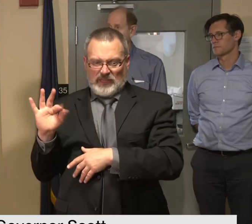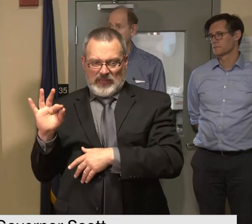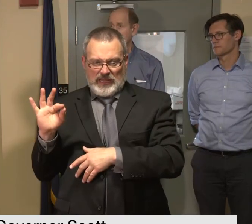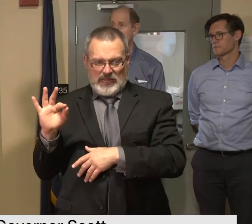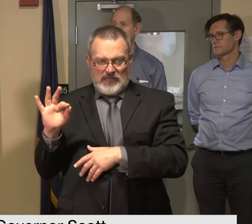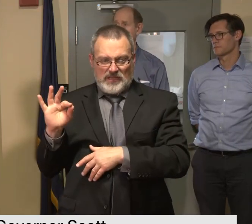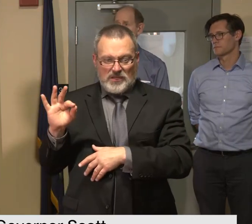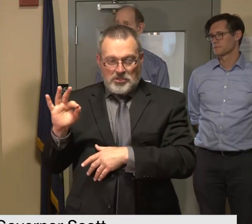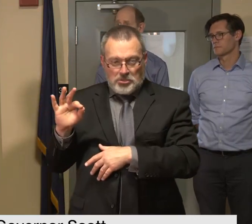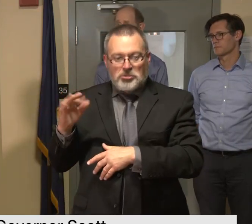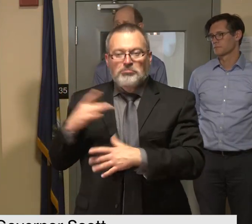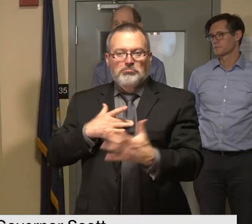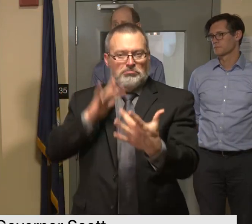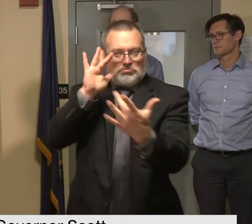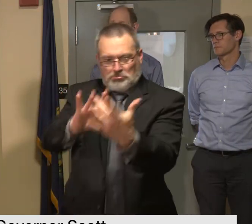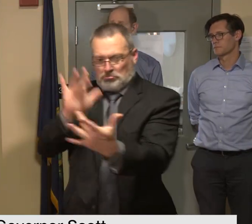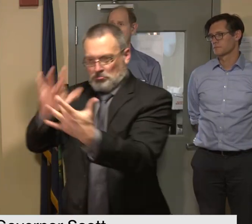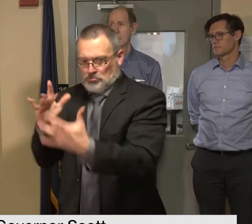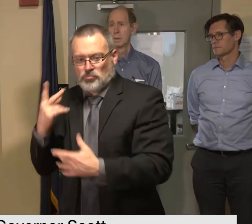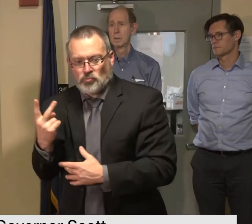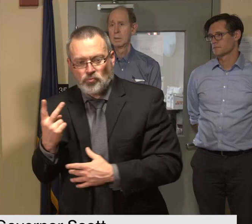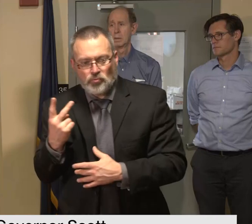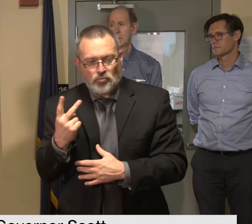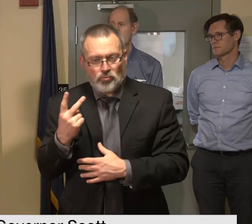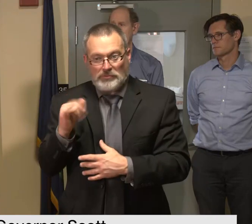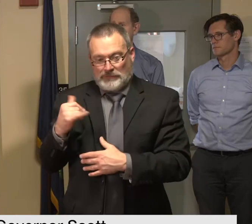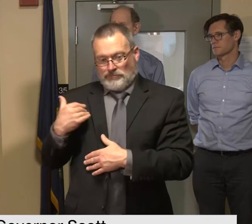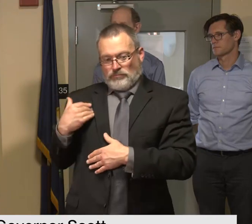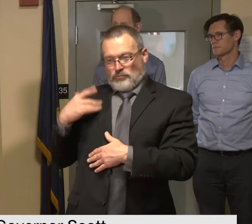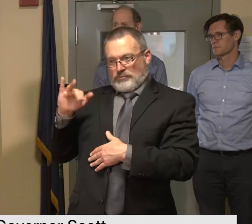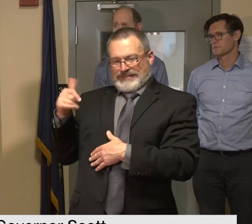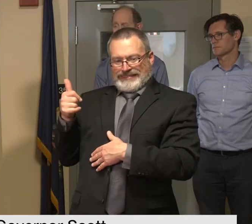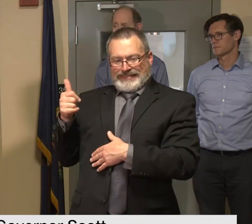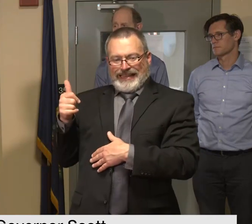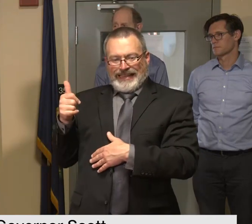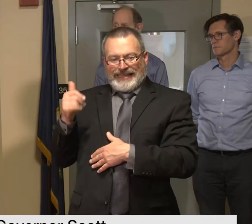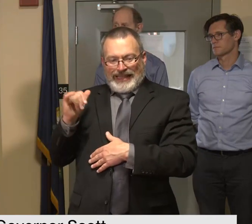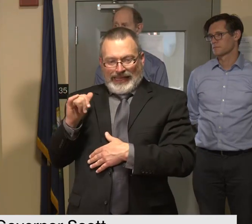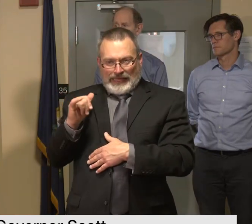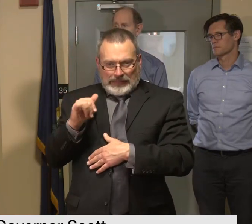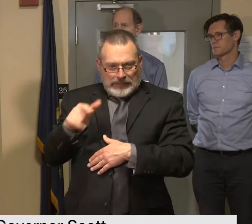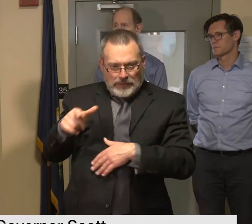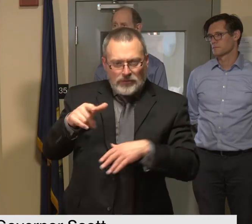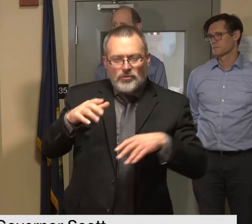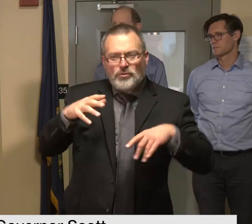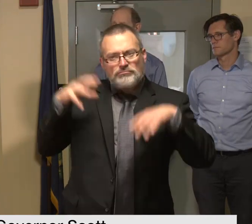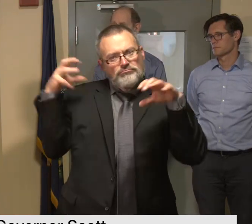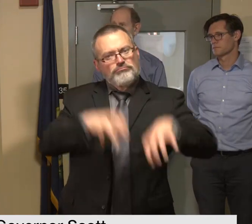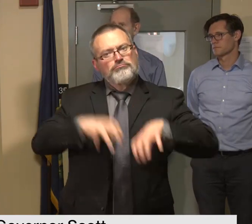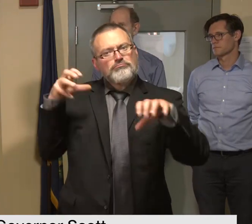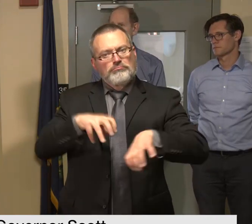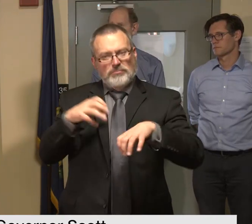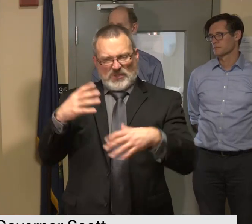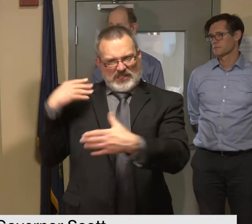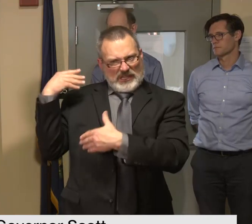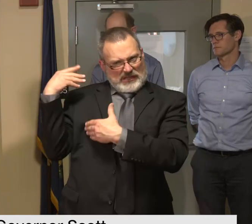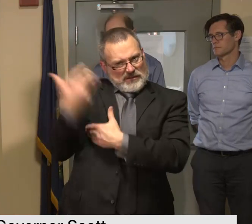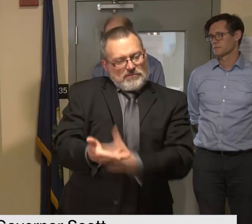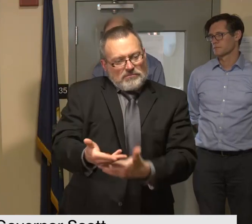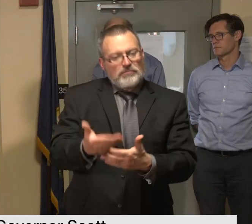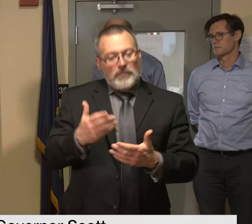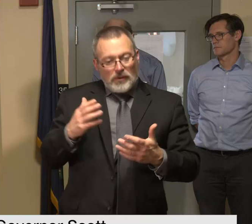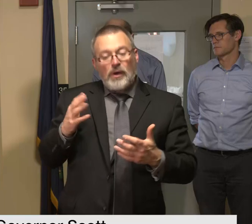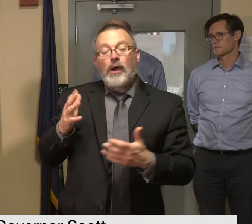early on july 10th warning dam owners of the impending storm and then again yesterday re and